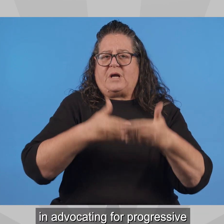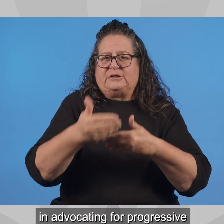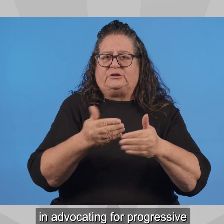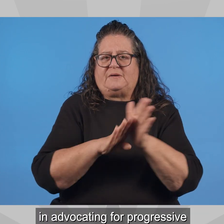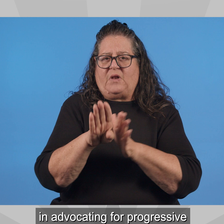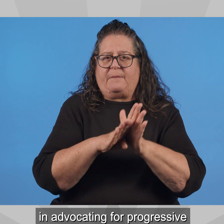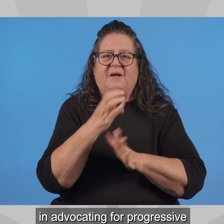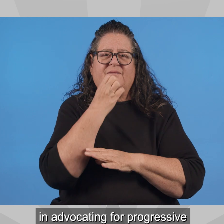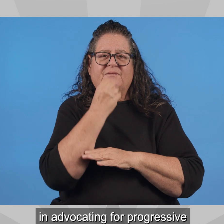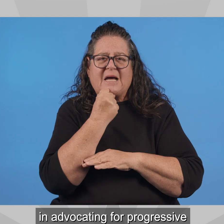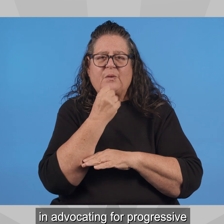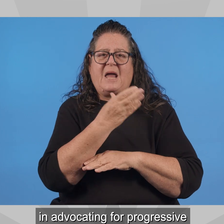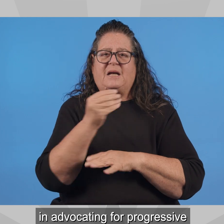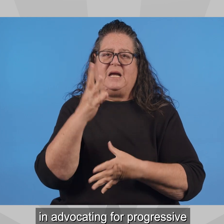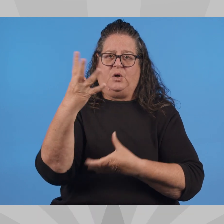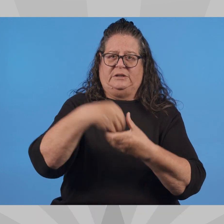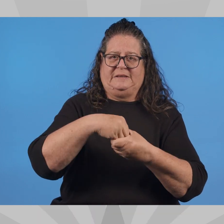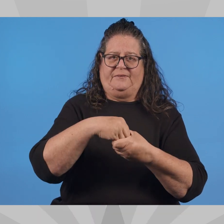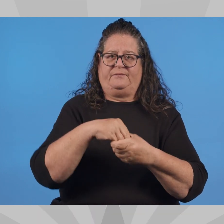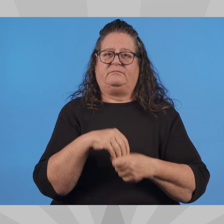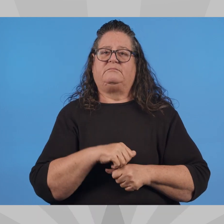progressive values and inclusivity.